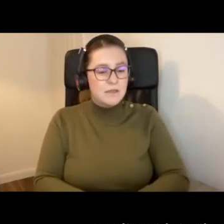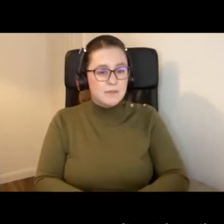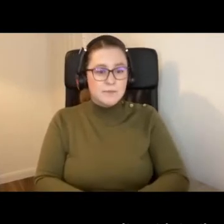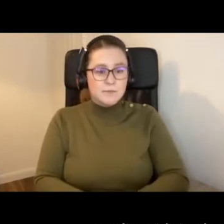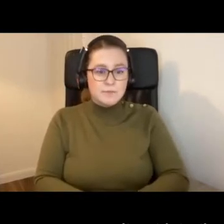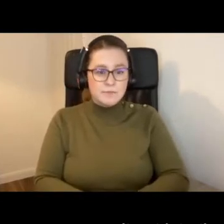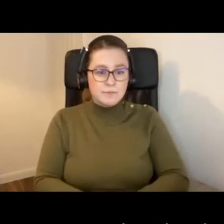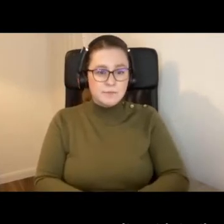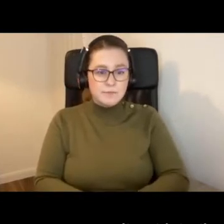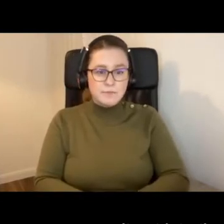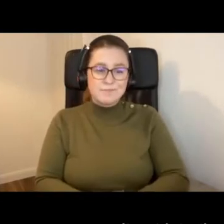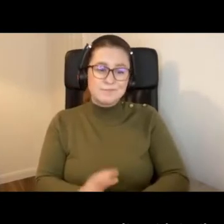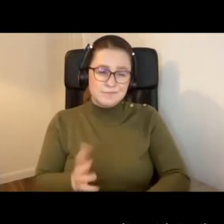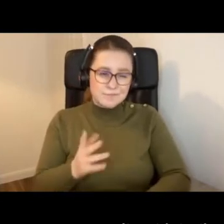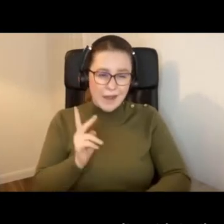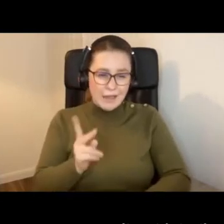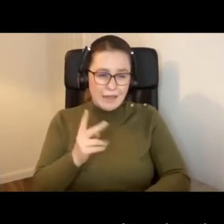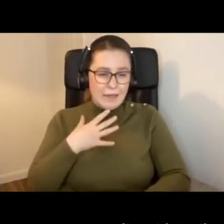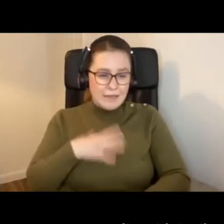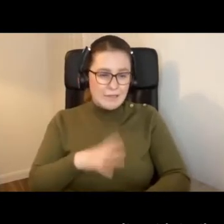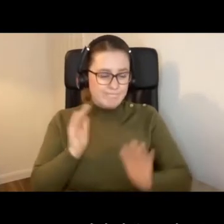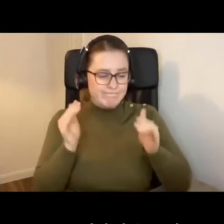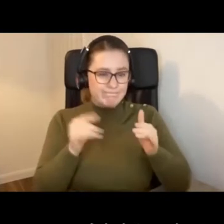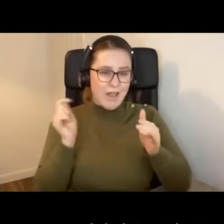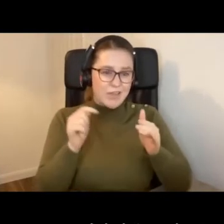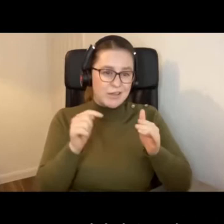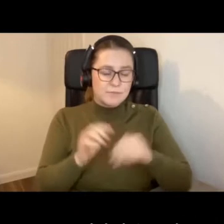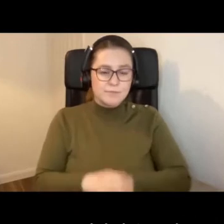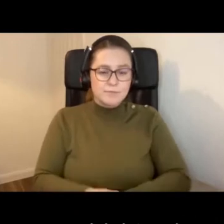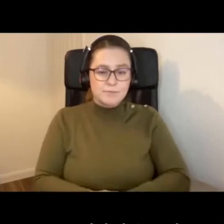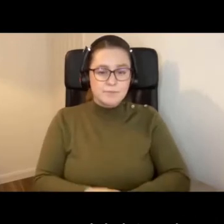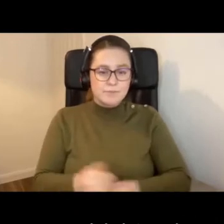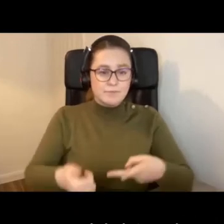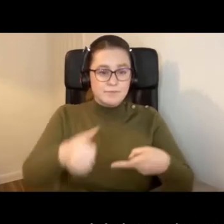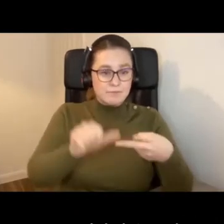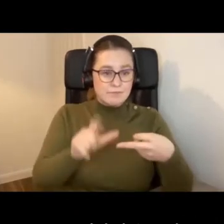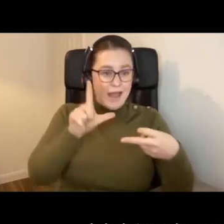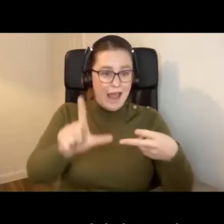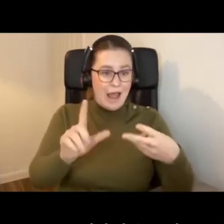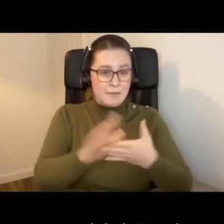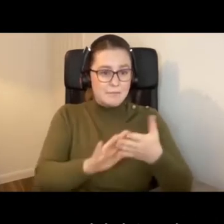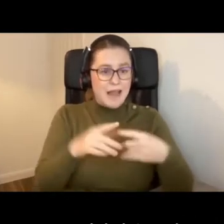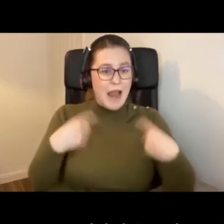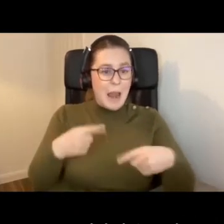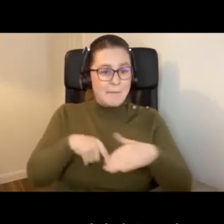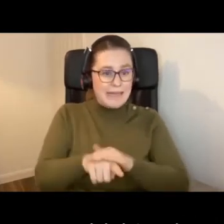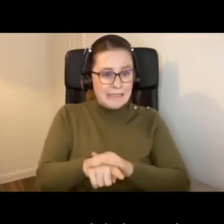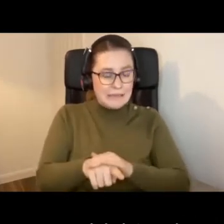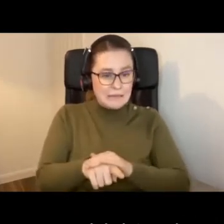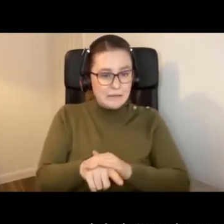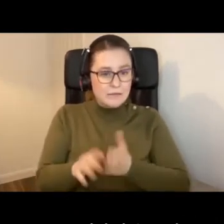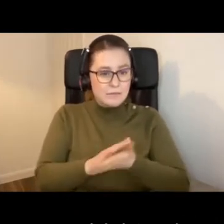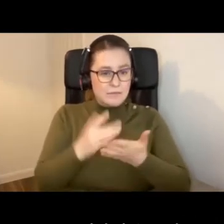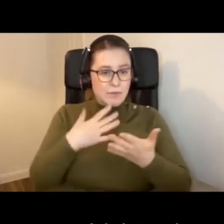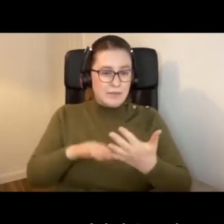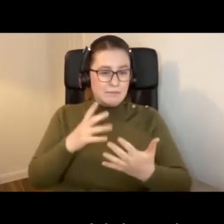So again, it needs to be worked on. The second L is let me in. So we need accessible